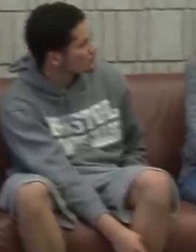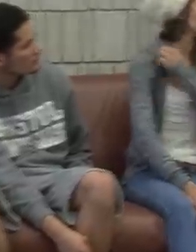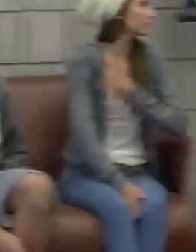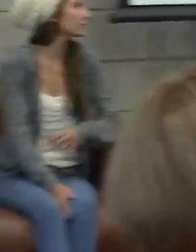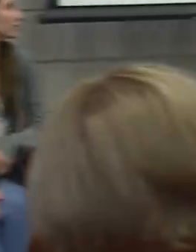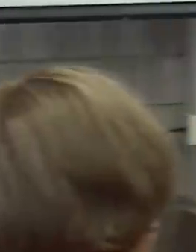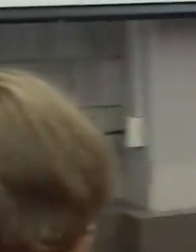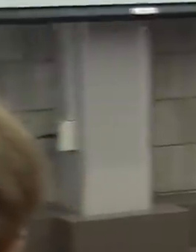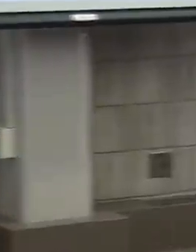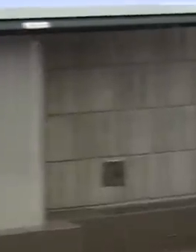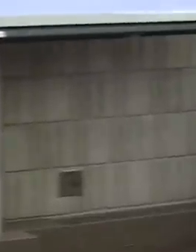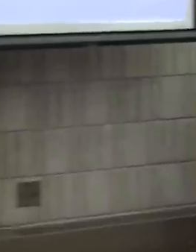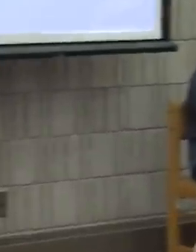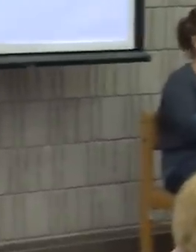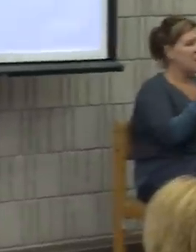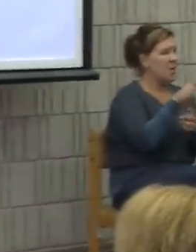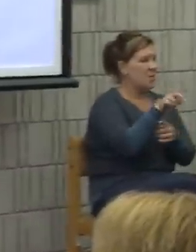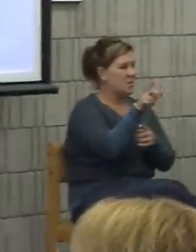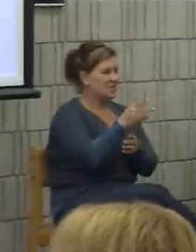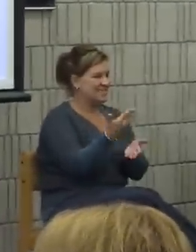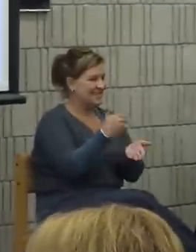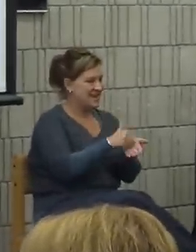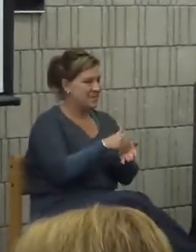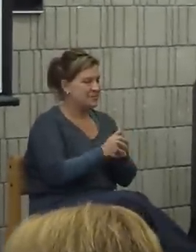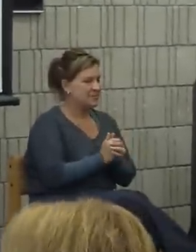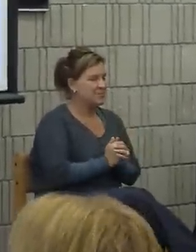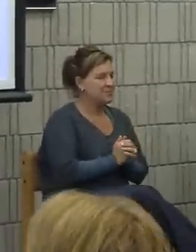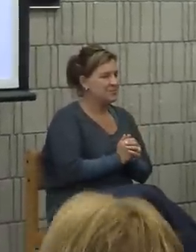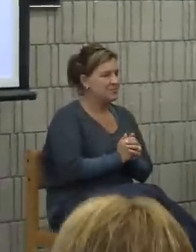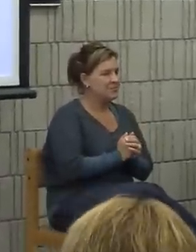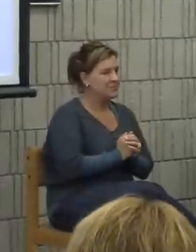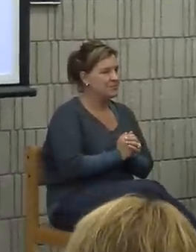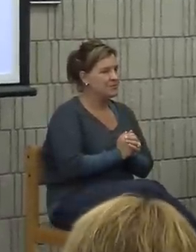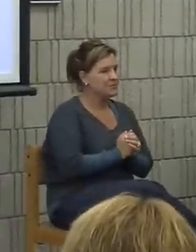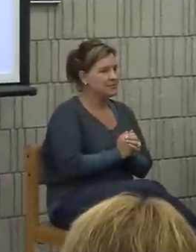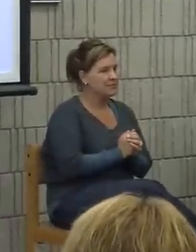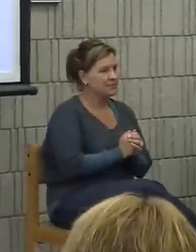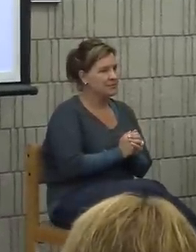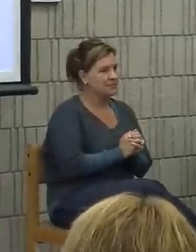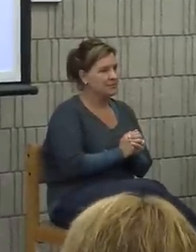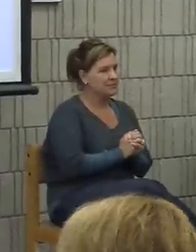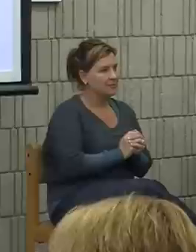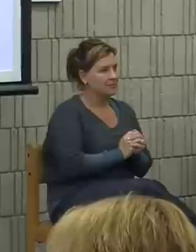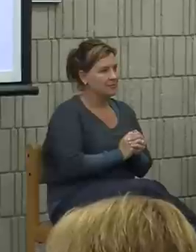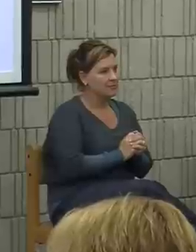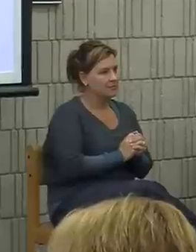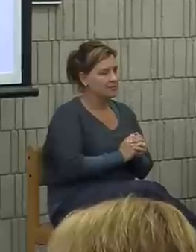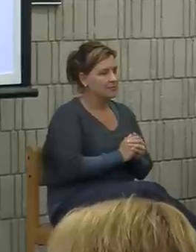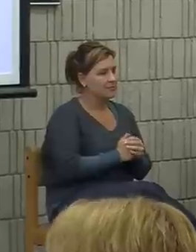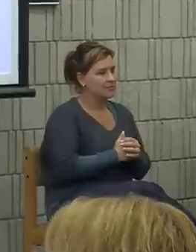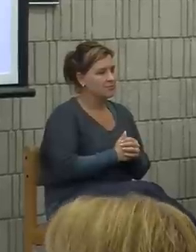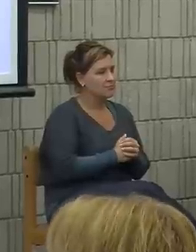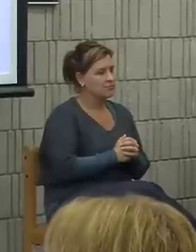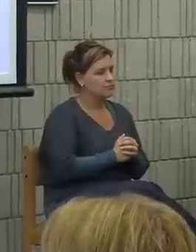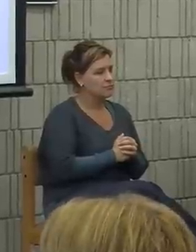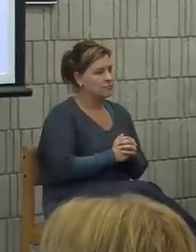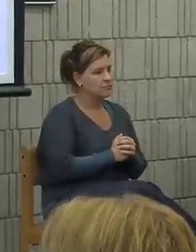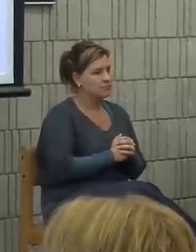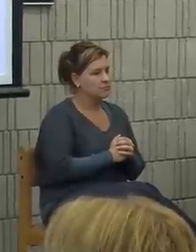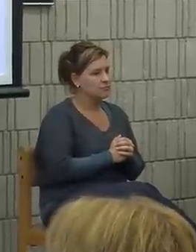Another follow-up. When did you first meet, if ever, another person